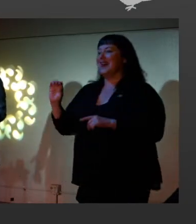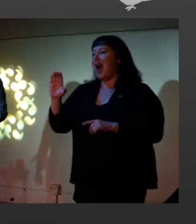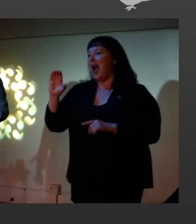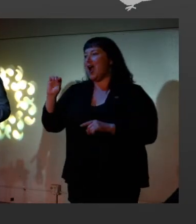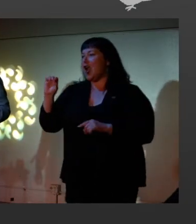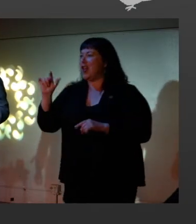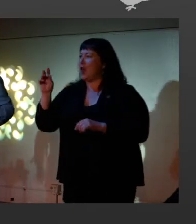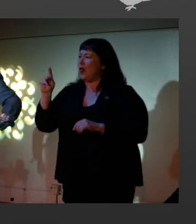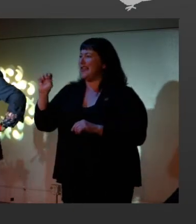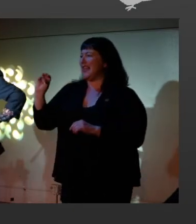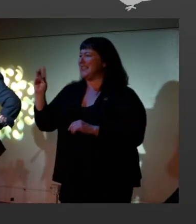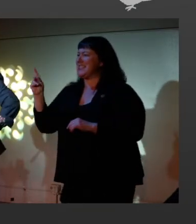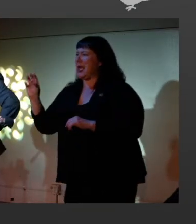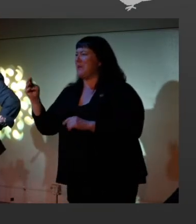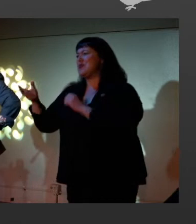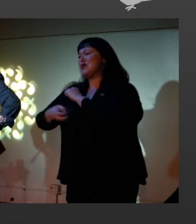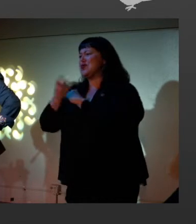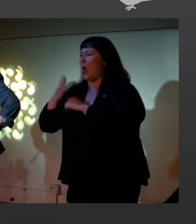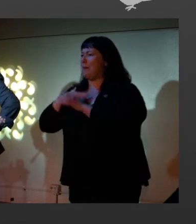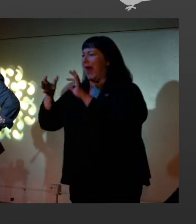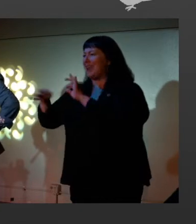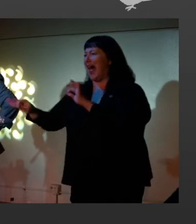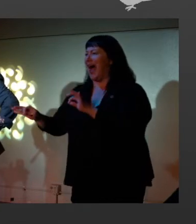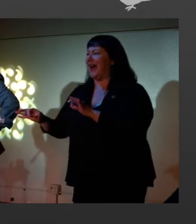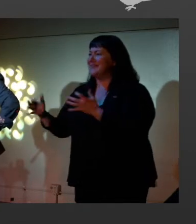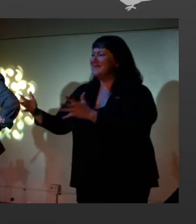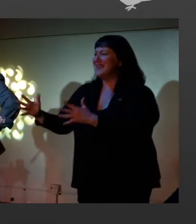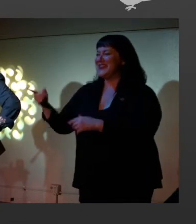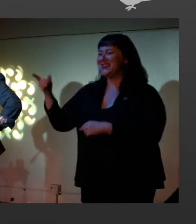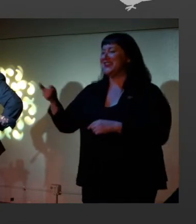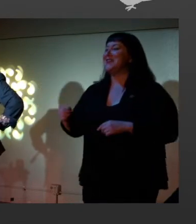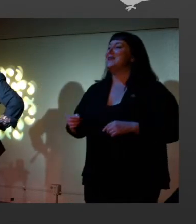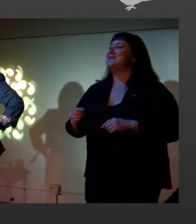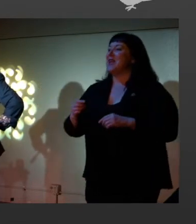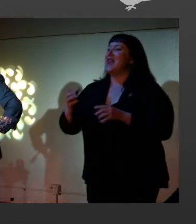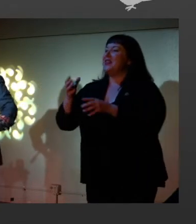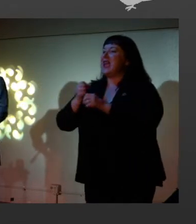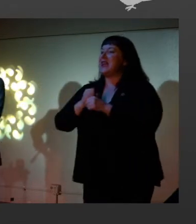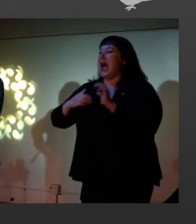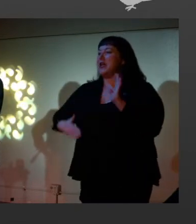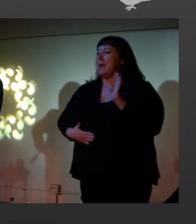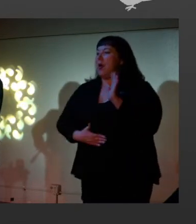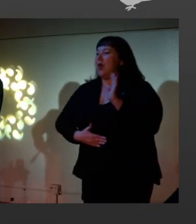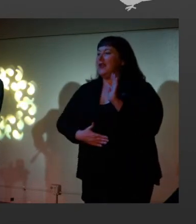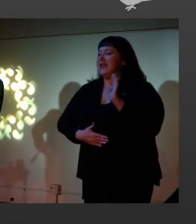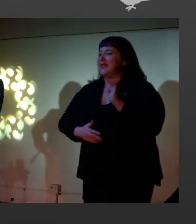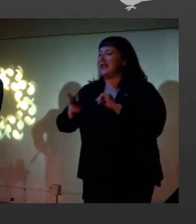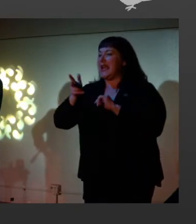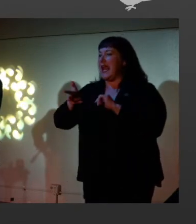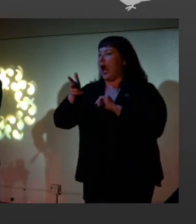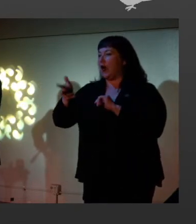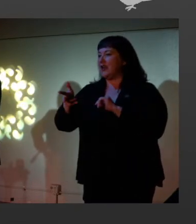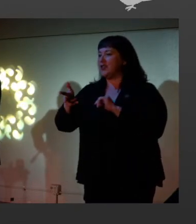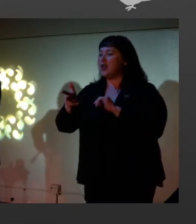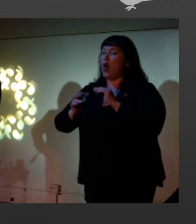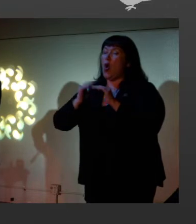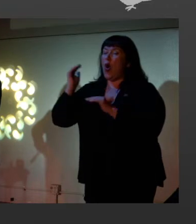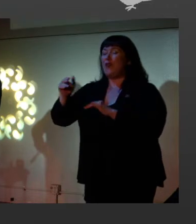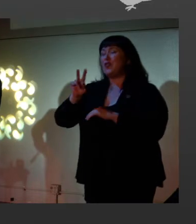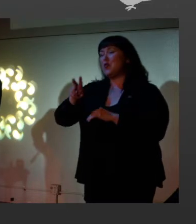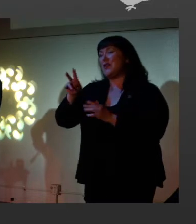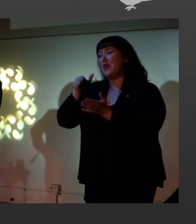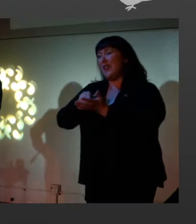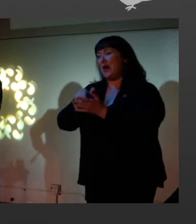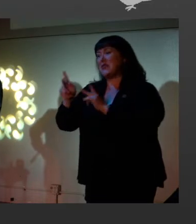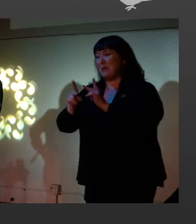stole my line, man. They got Napoleon's carriage from Waterloo. Over 220,000 people saw